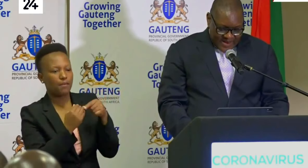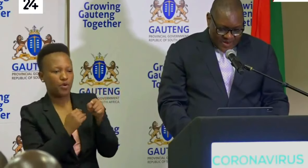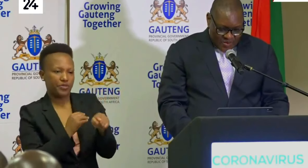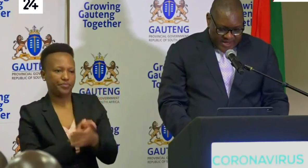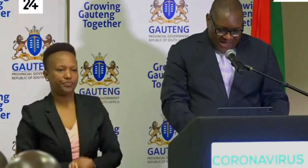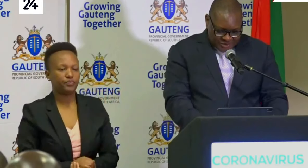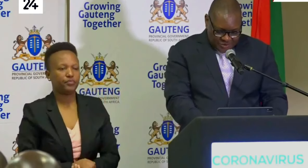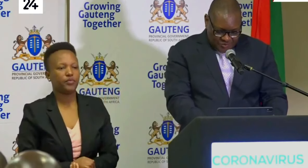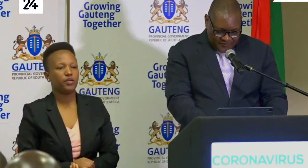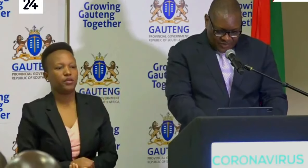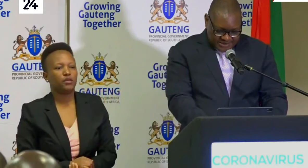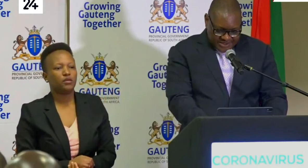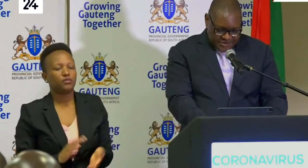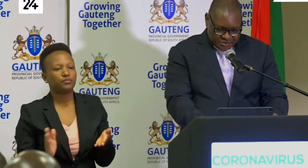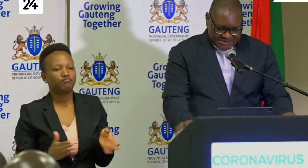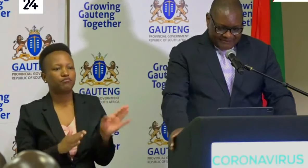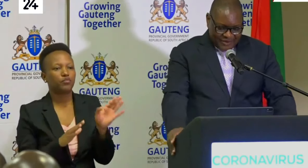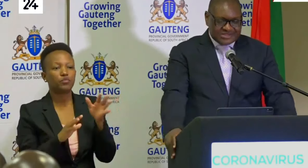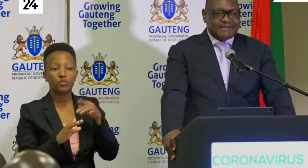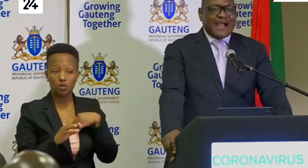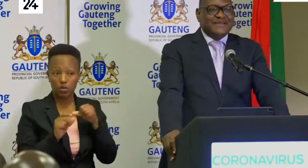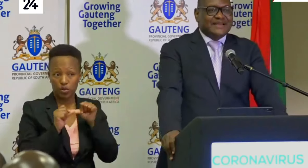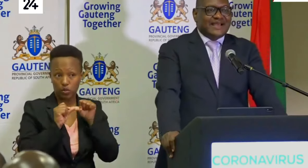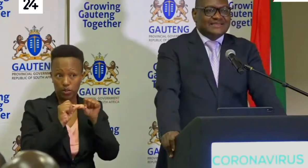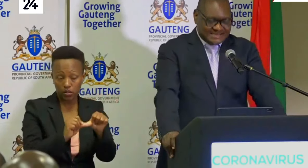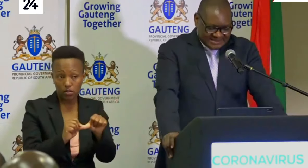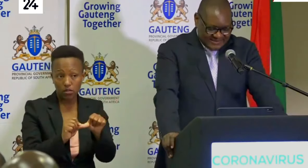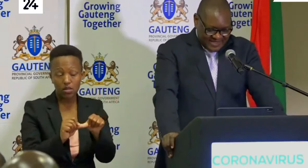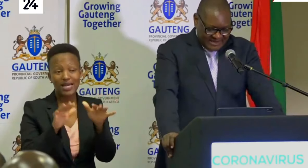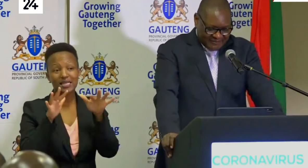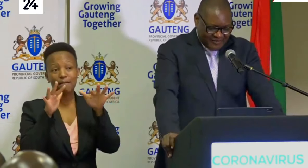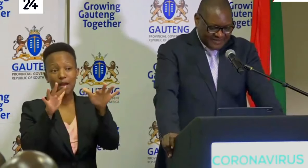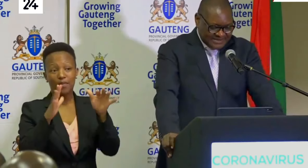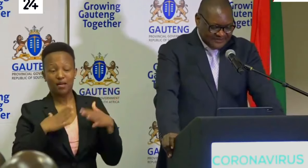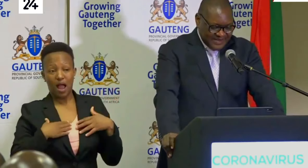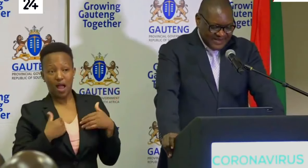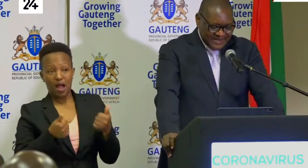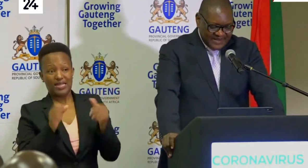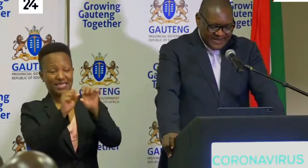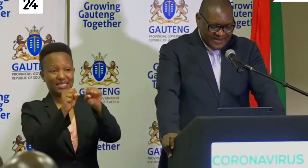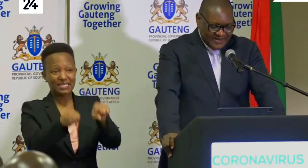We want to continue to support the public health system in our province,